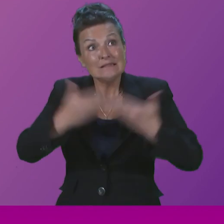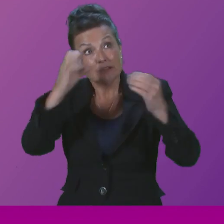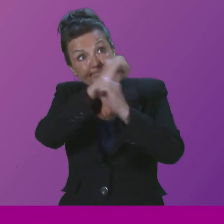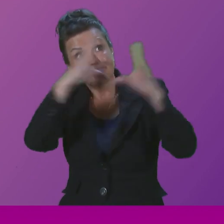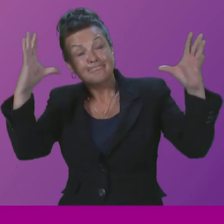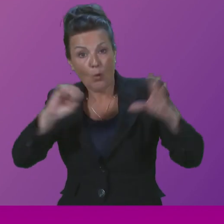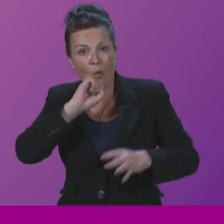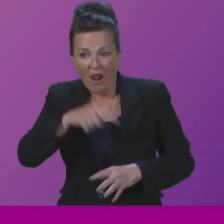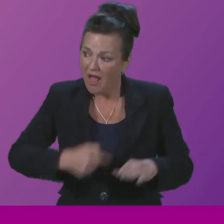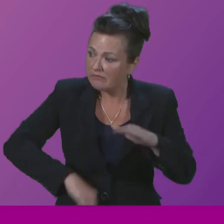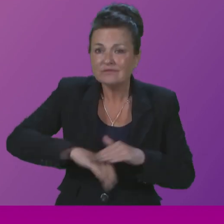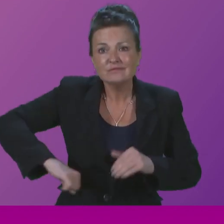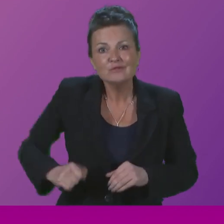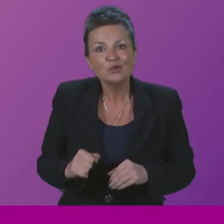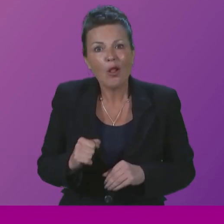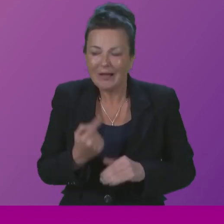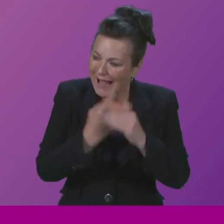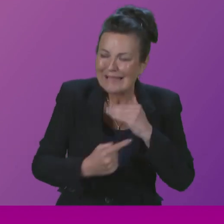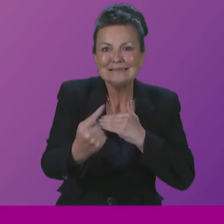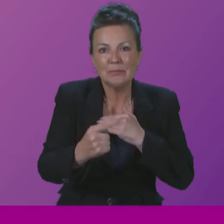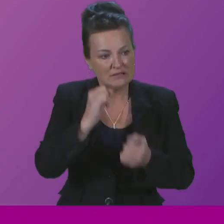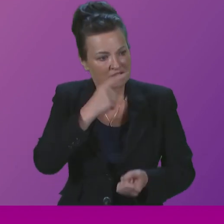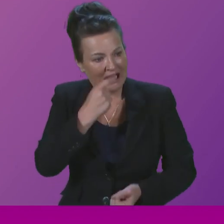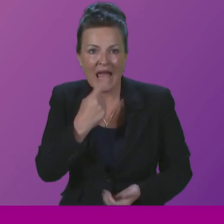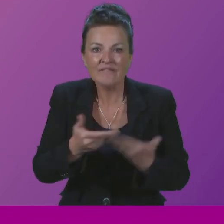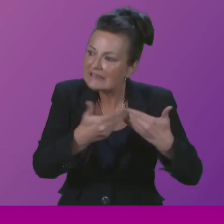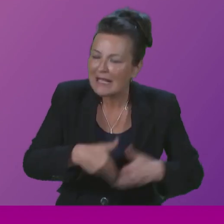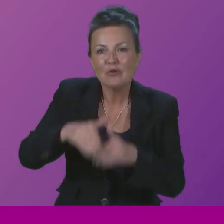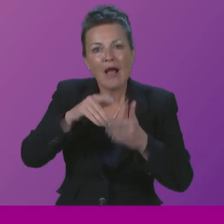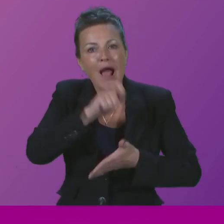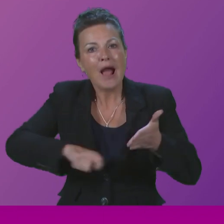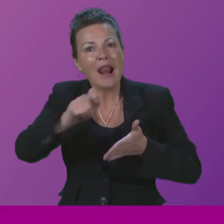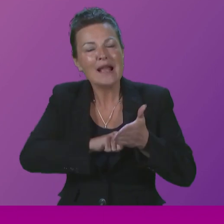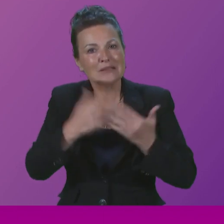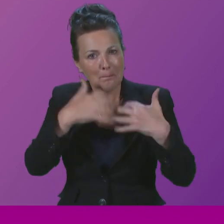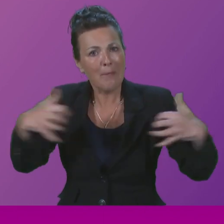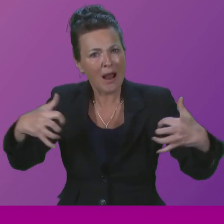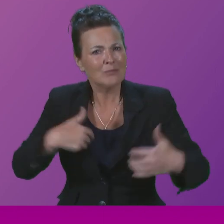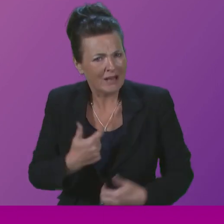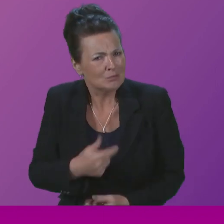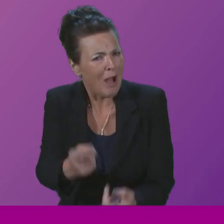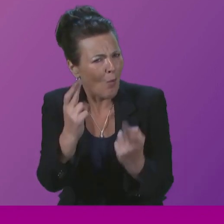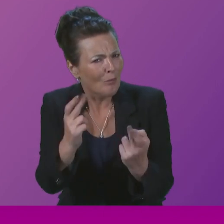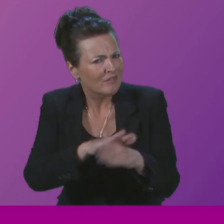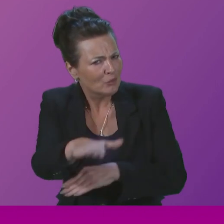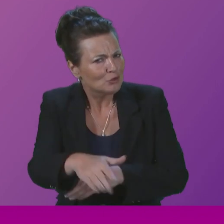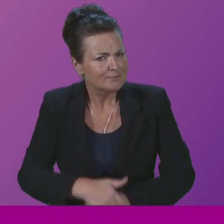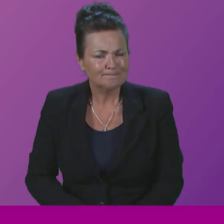governments at Westminster, but to be in the hands of this democratically elected Parliament. Jeremy Balfour.